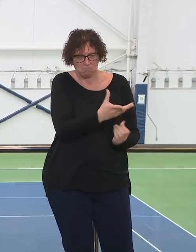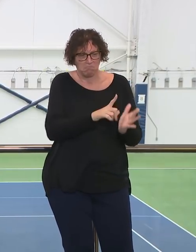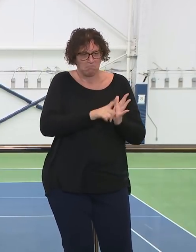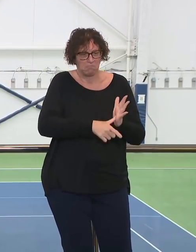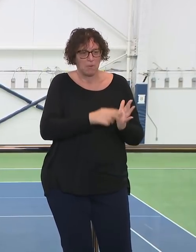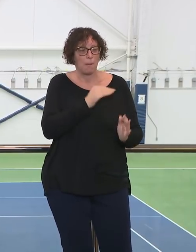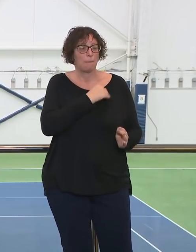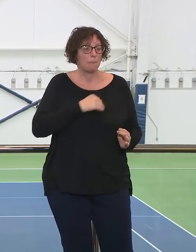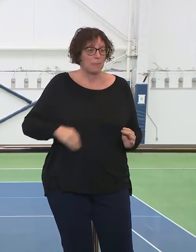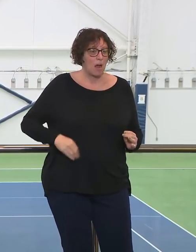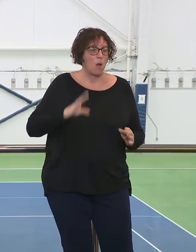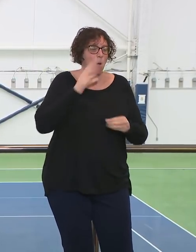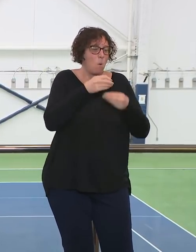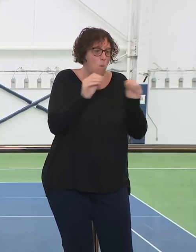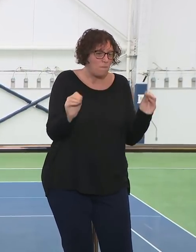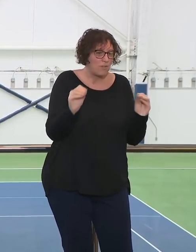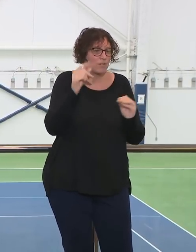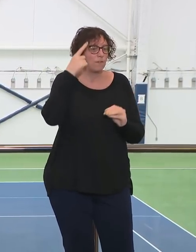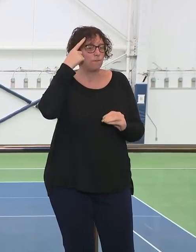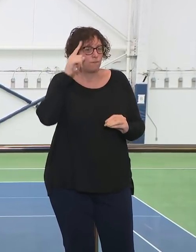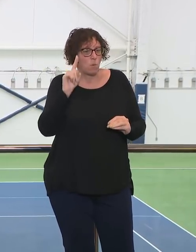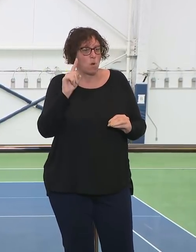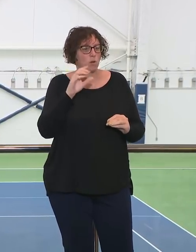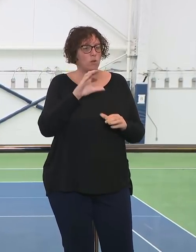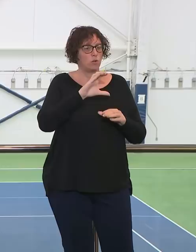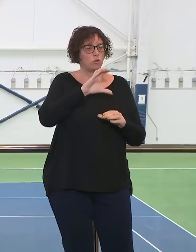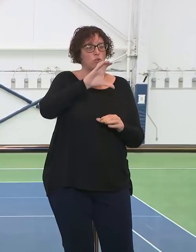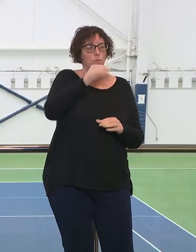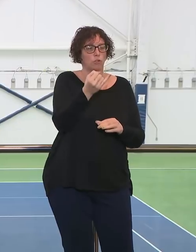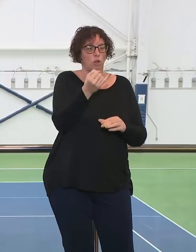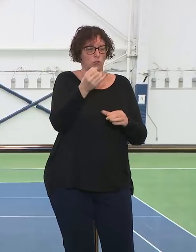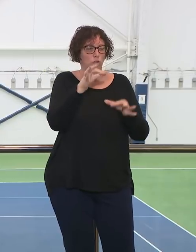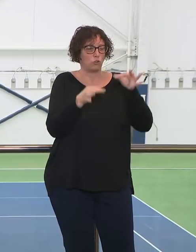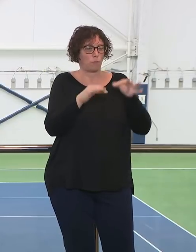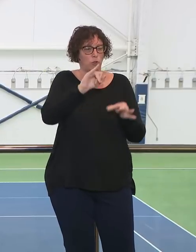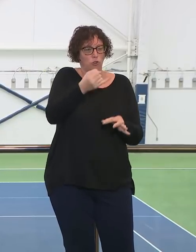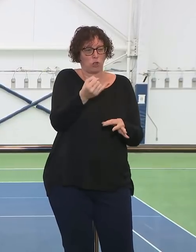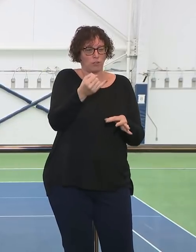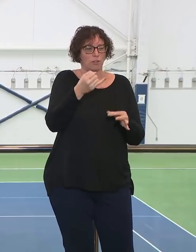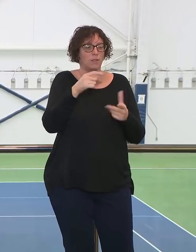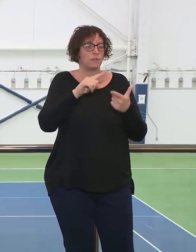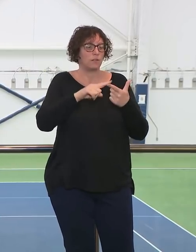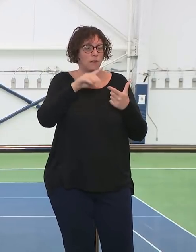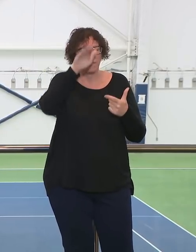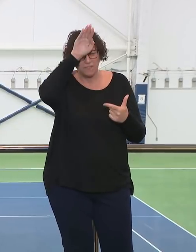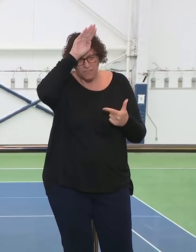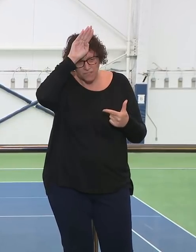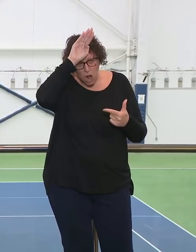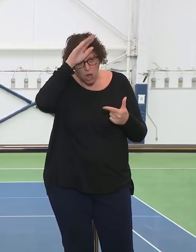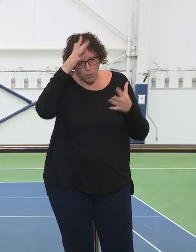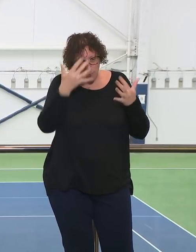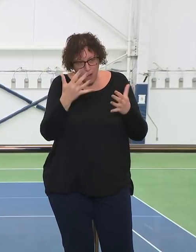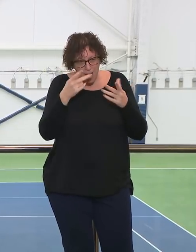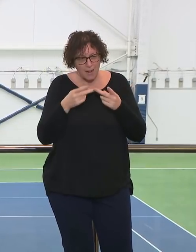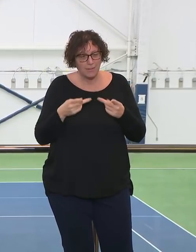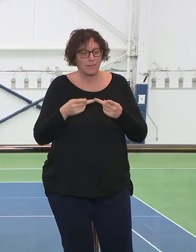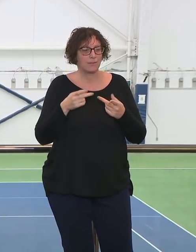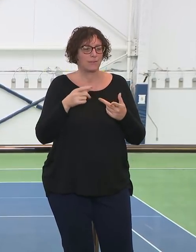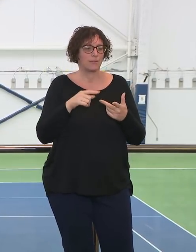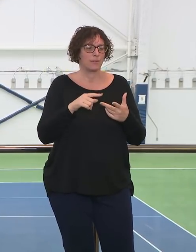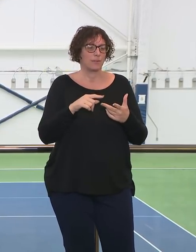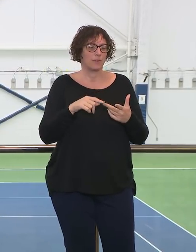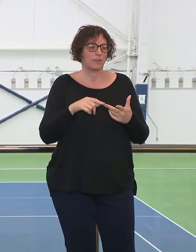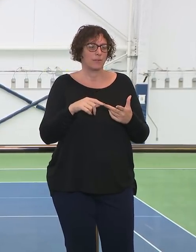sometimes other agencies. Some of these folks are homeless. They're going into a hotel setting, for example. That can involve Department of Homeless